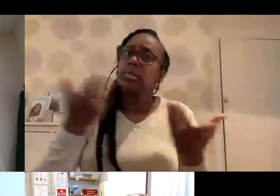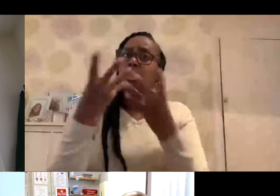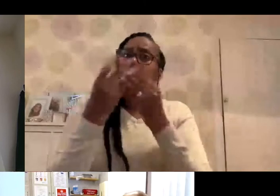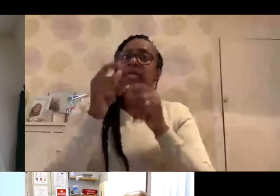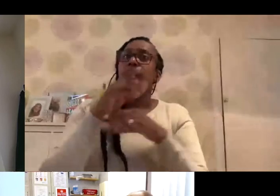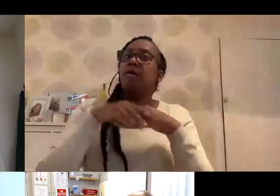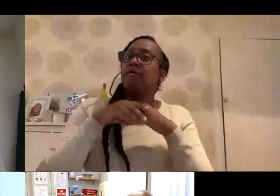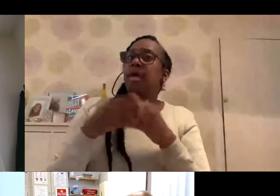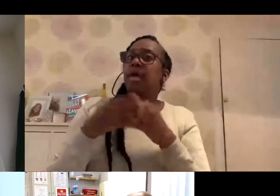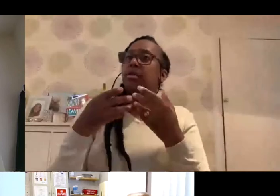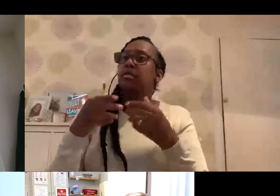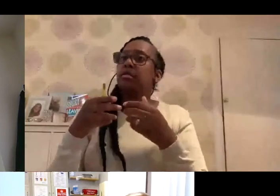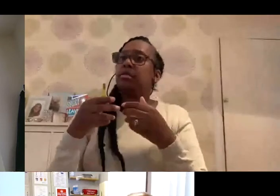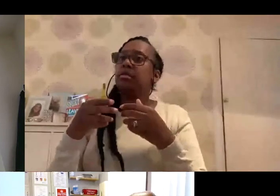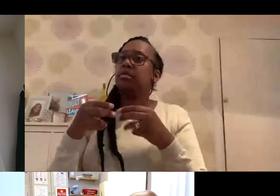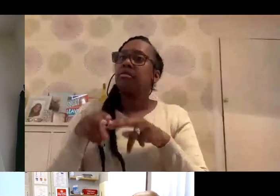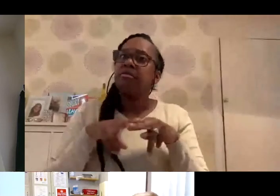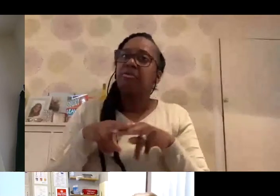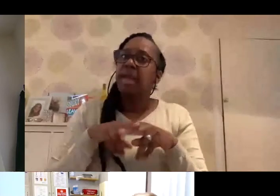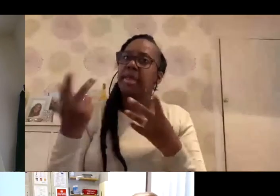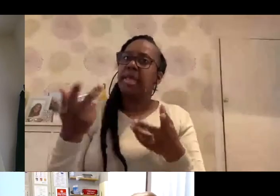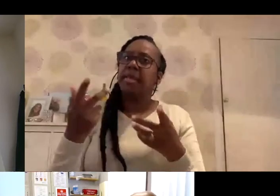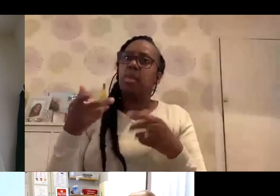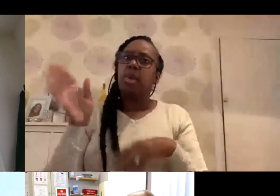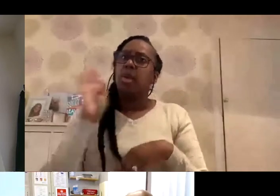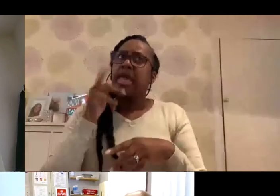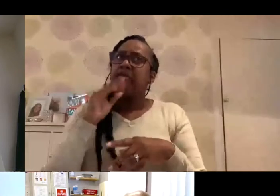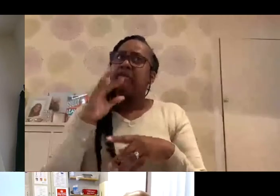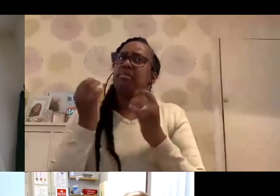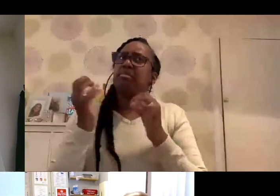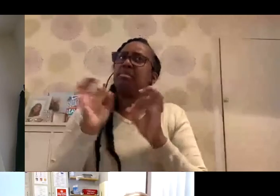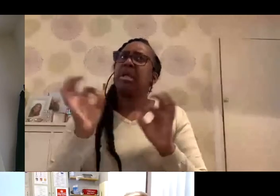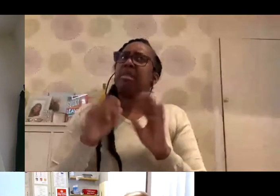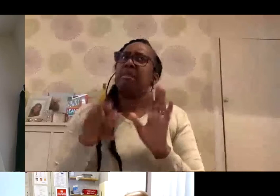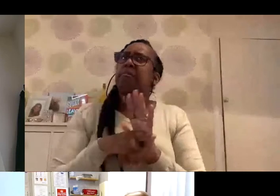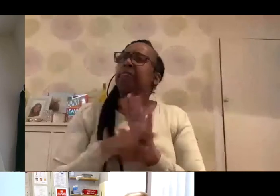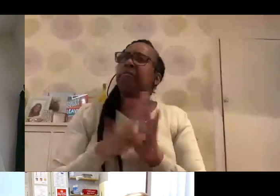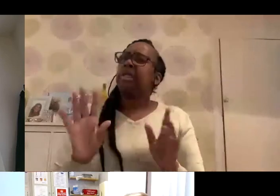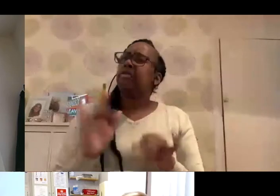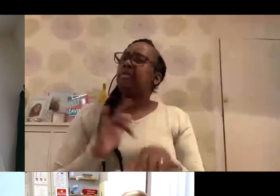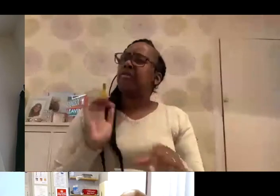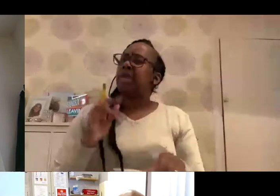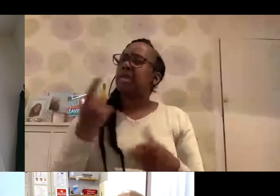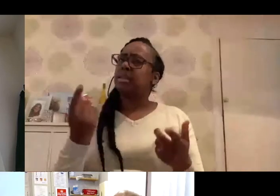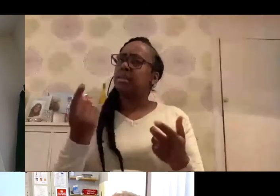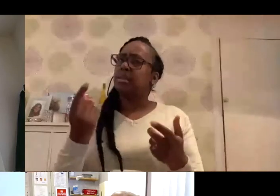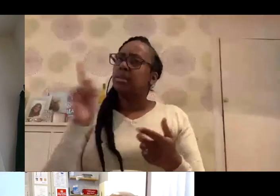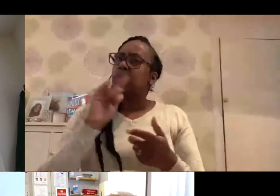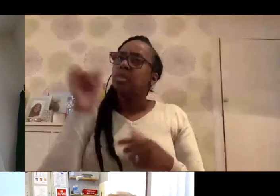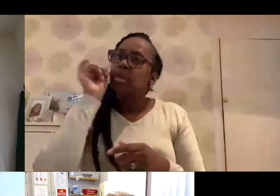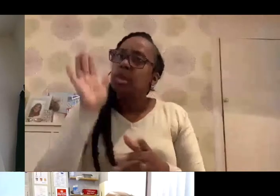members too, who are, who have been immunized, we're not hearing anything about it adversely affecting. What we know,